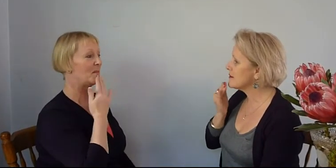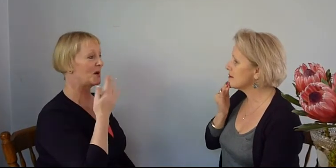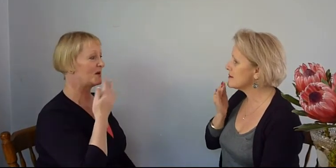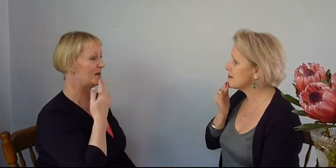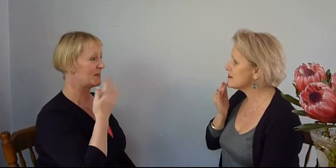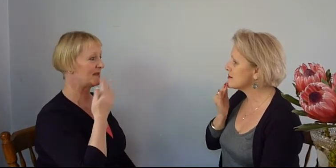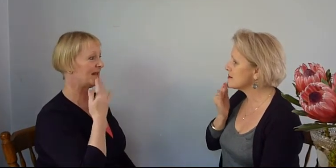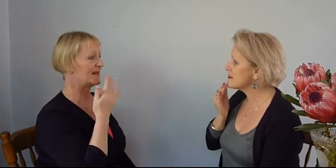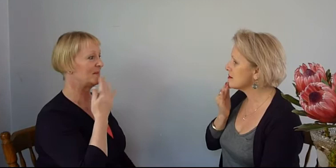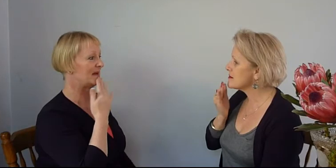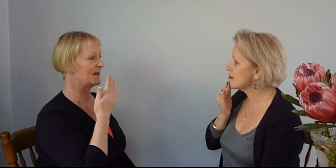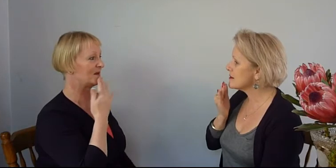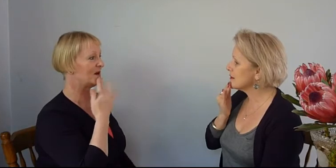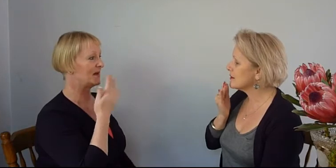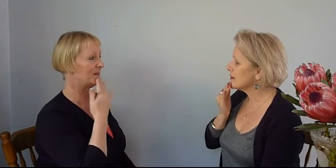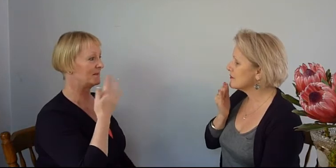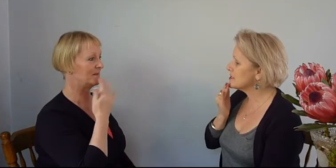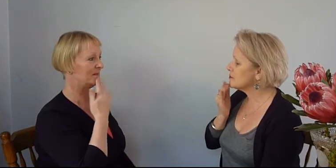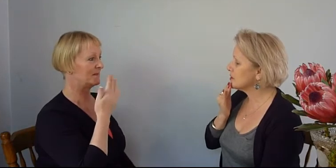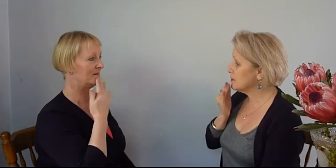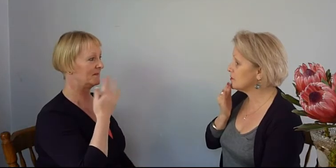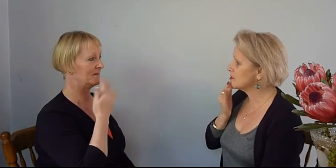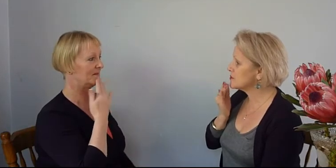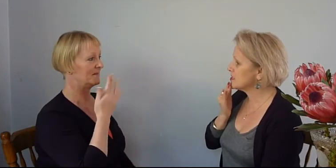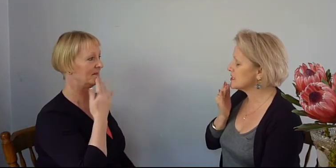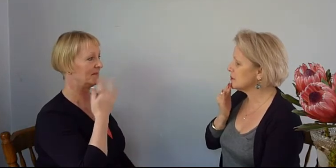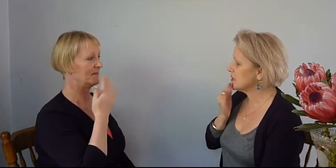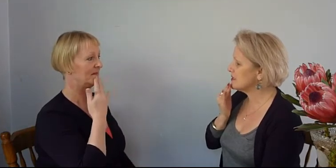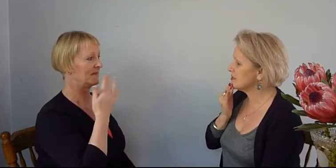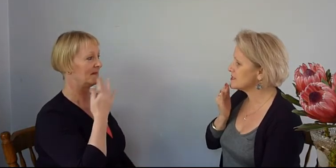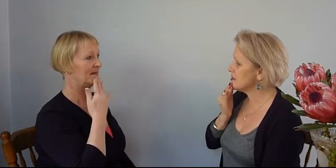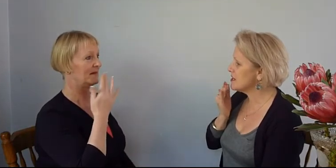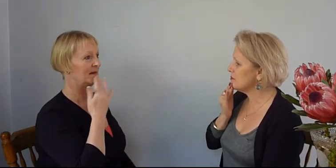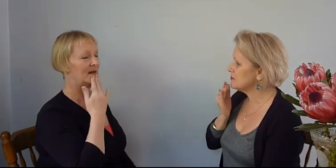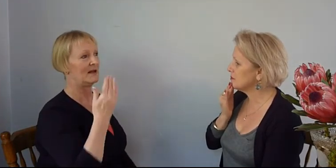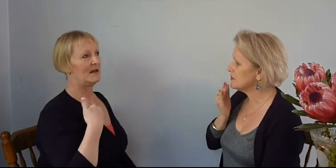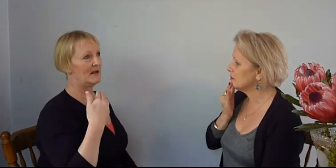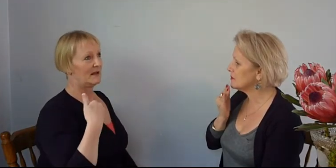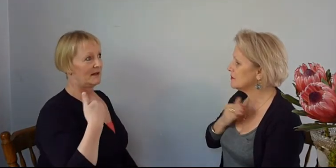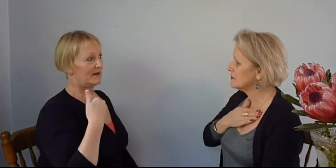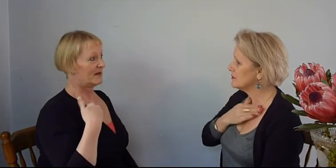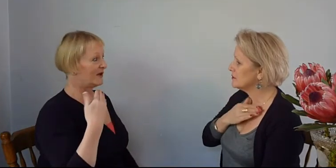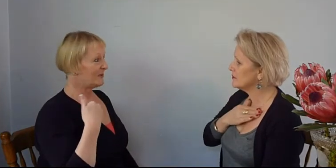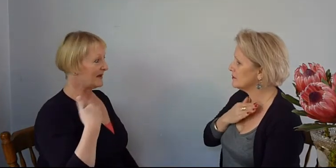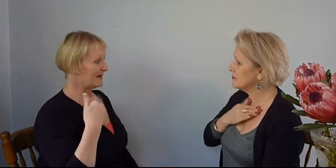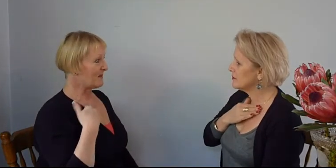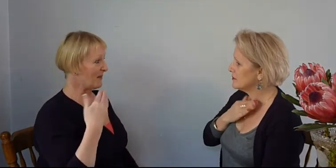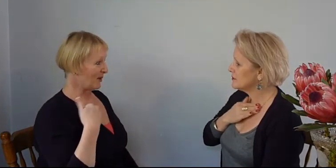body was protecting me at the time. This body was protecting me at this time. To give me this memory.